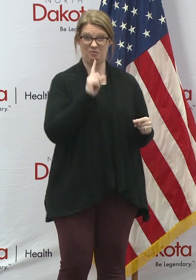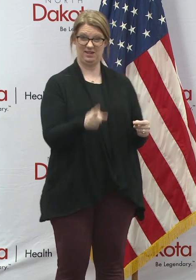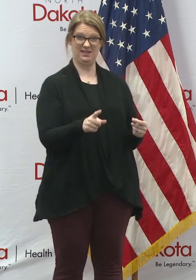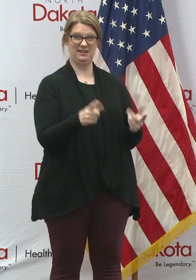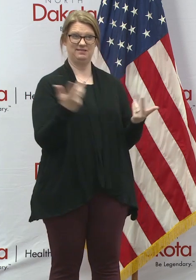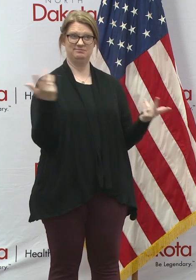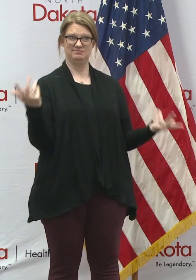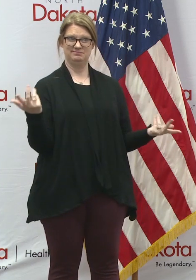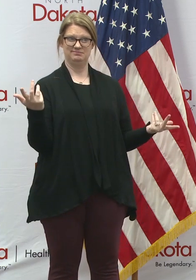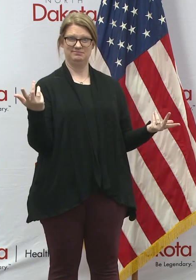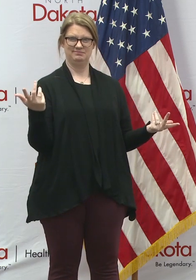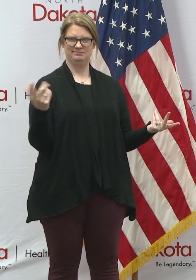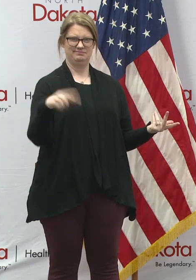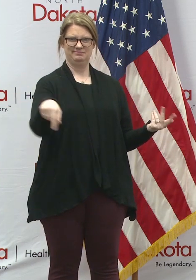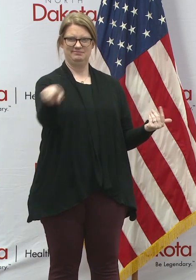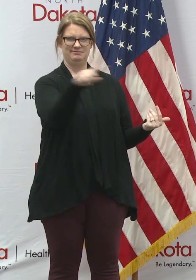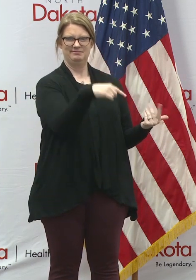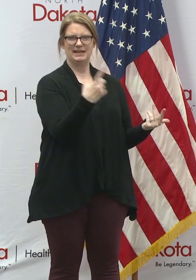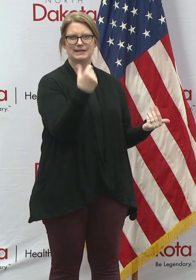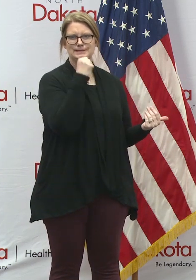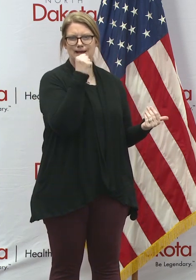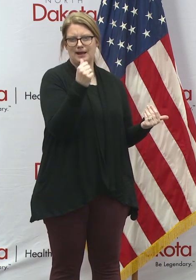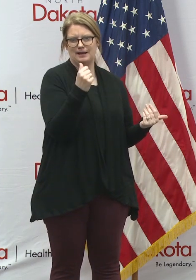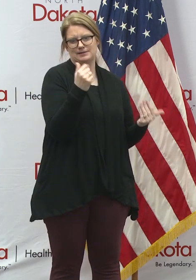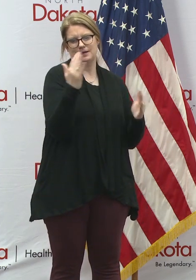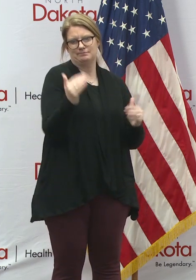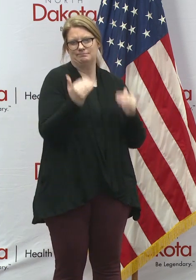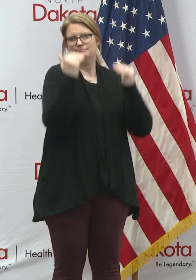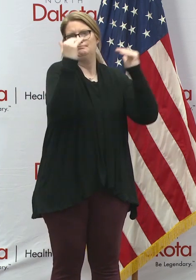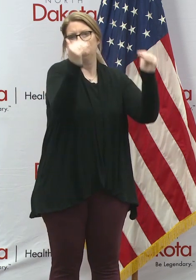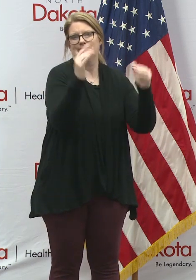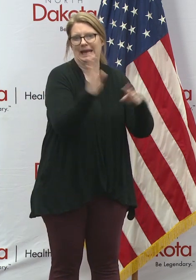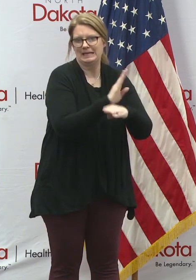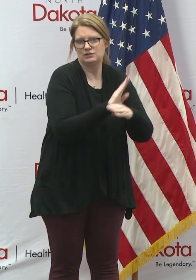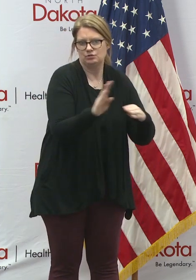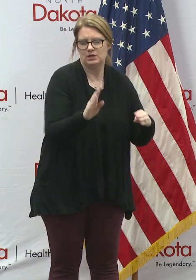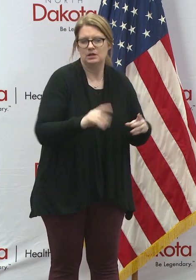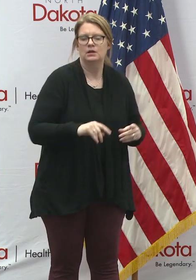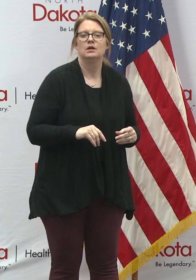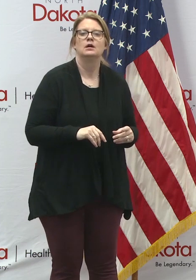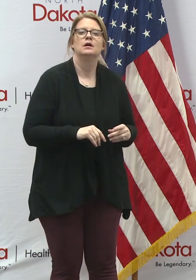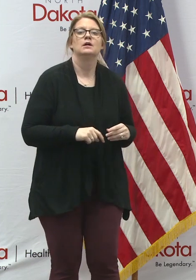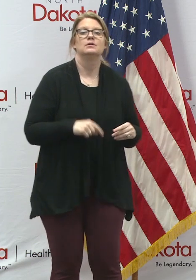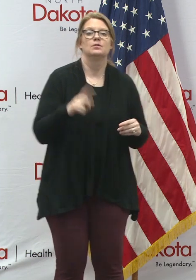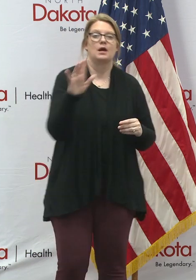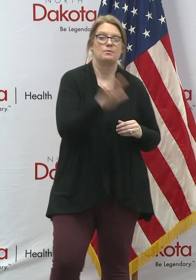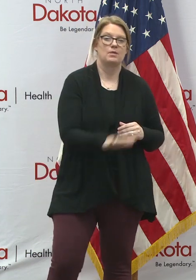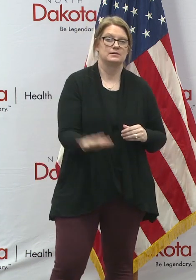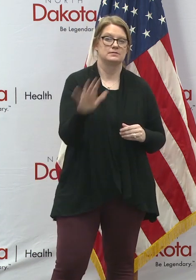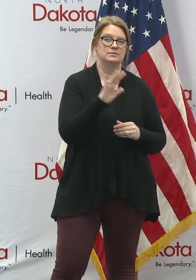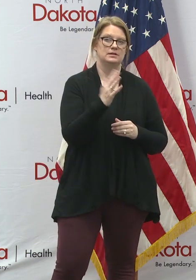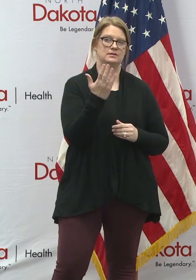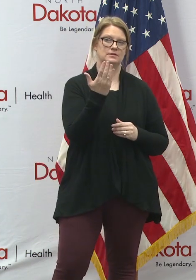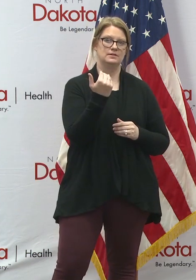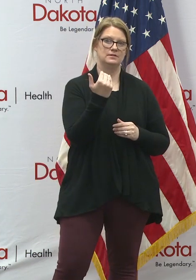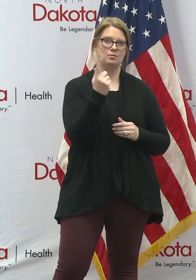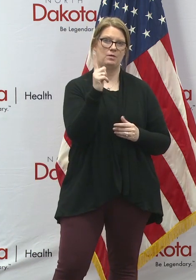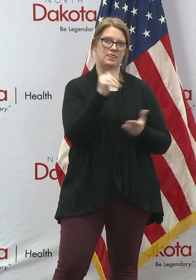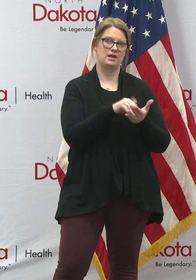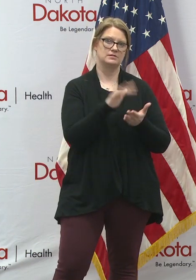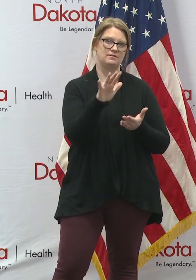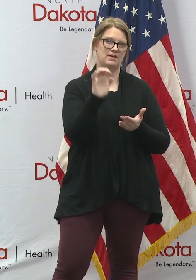are out there because it's not as a sophisticated of an industry. So I want to start by saying that, but then we're approximately say 15, 1600.